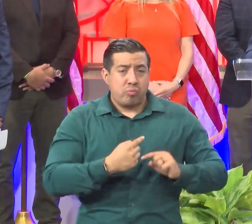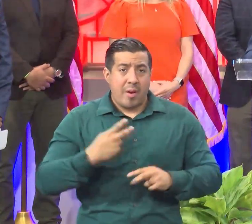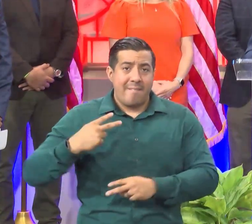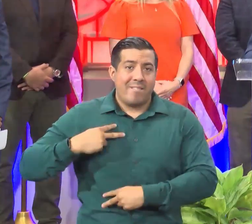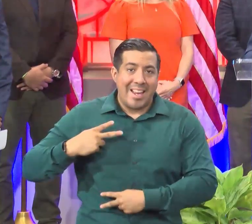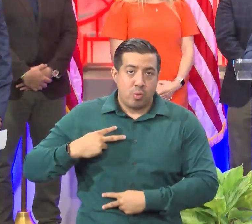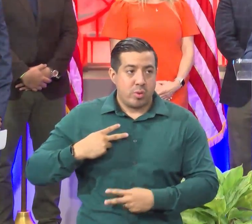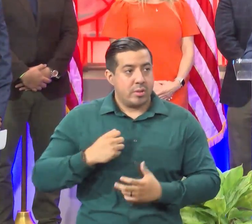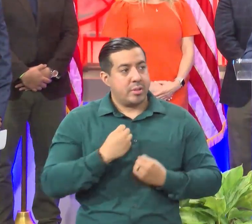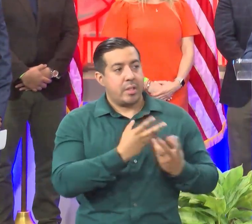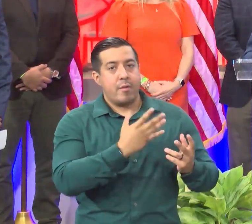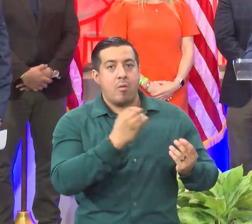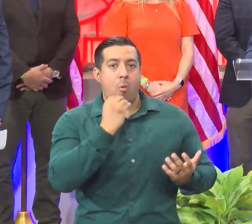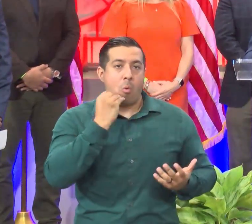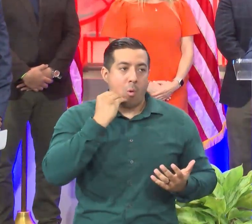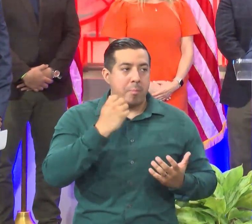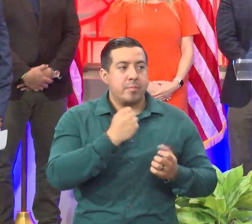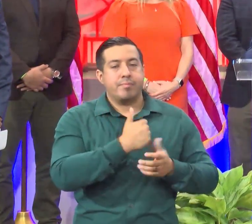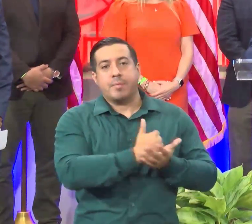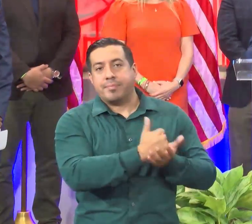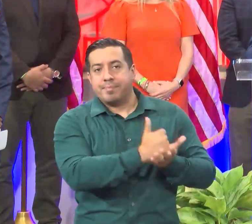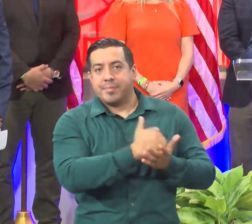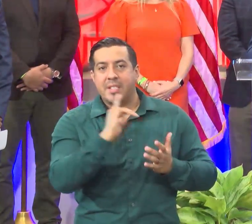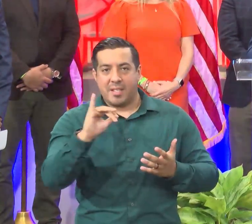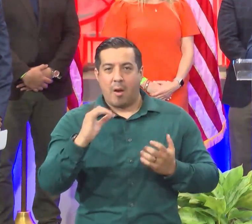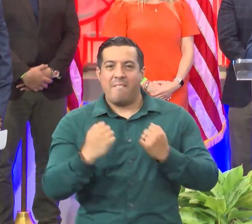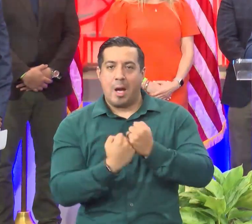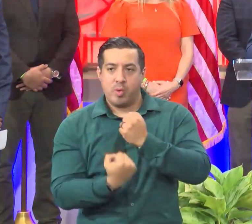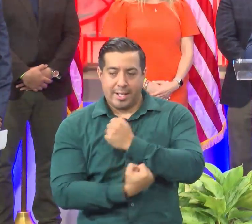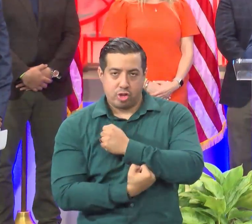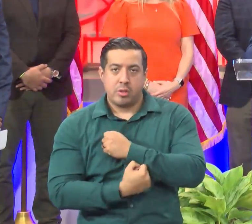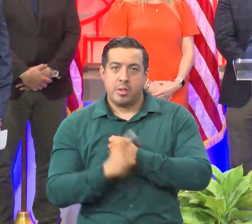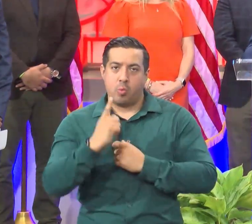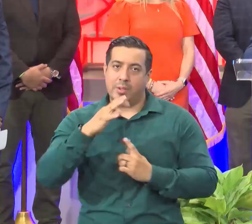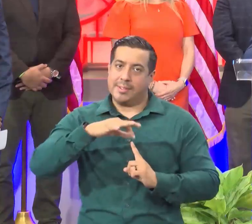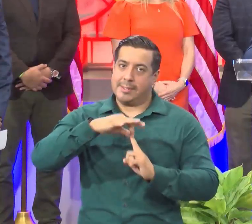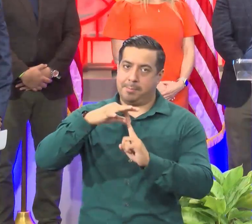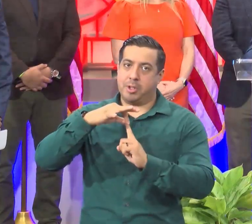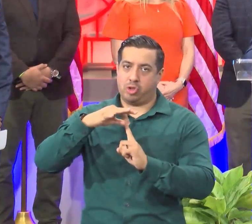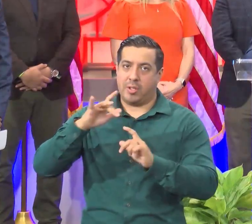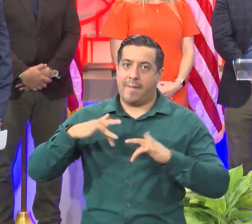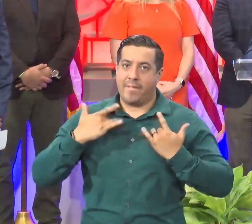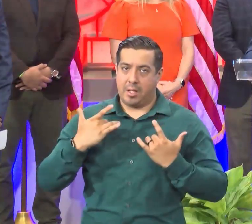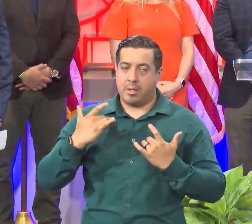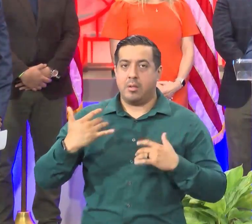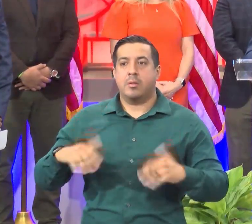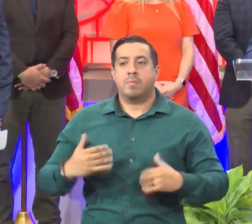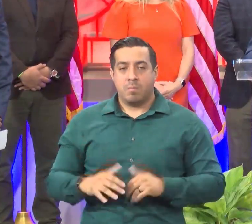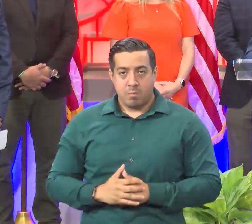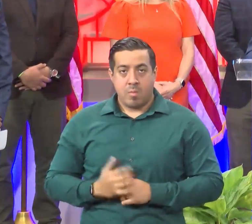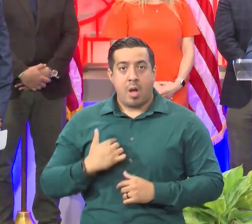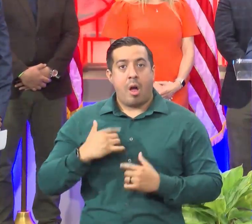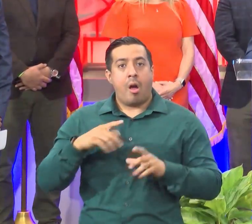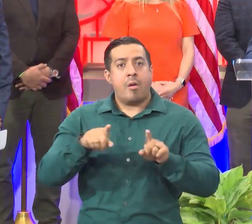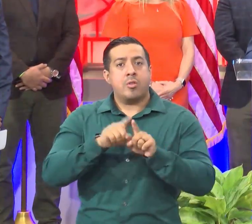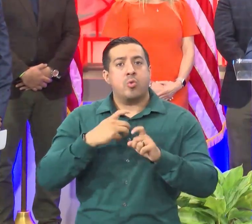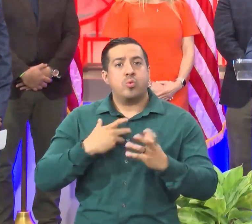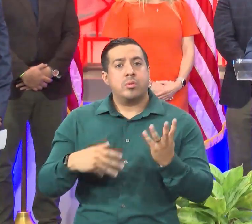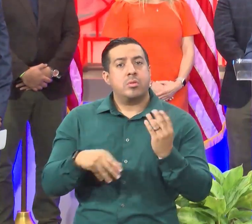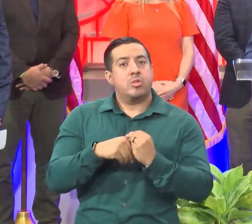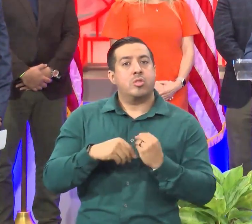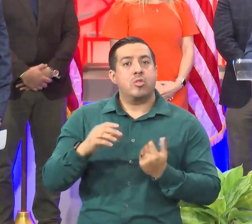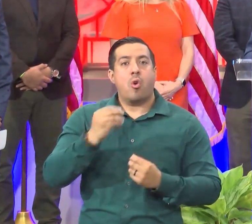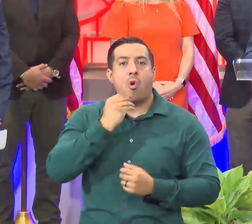Warrior Support Foundation. It's one of the most special parts of this event. And I'm proud to include the